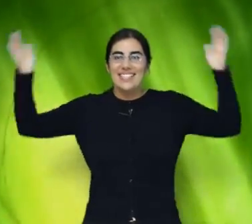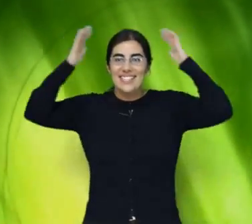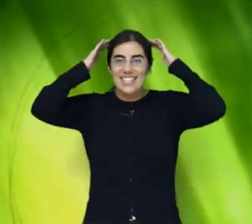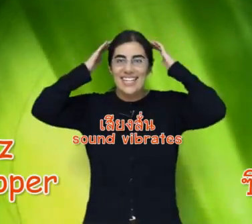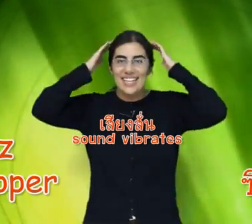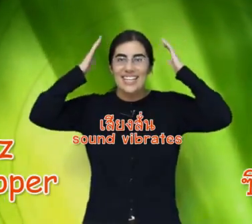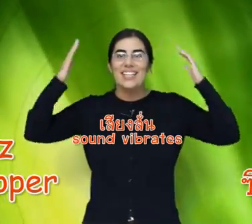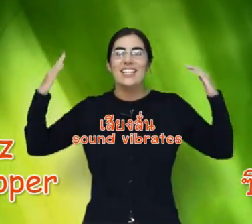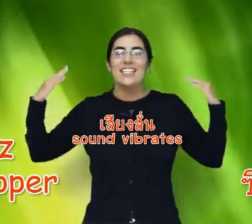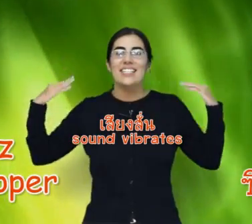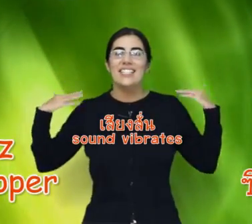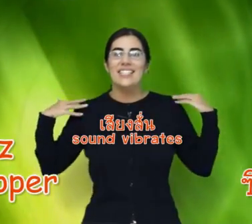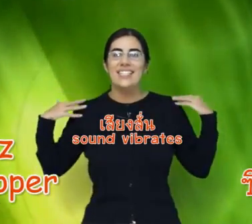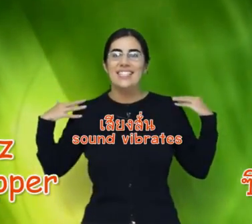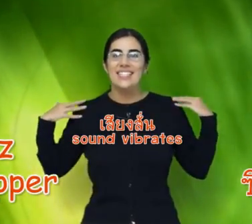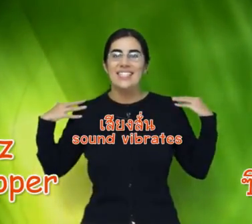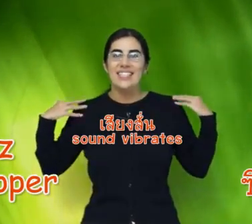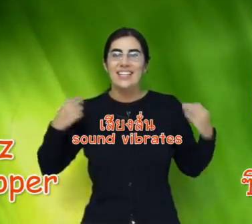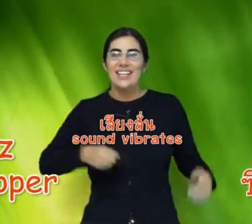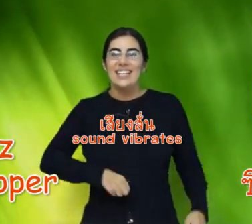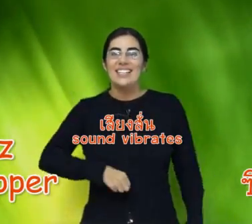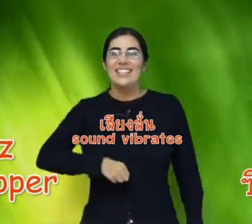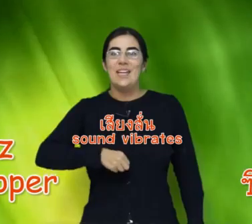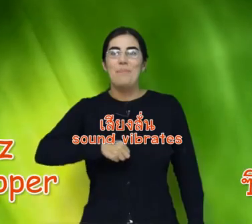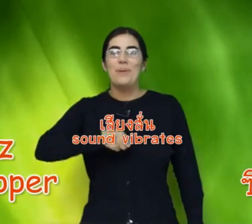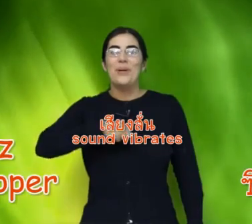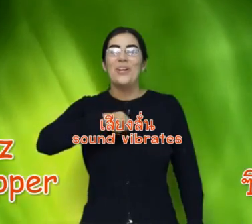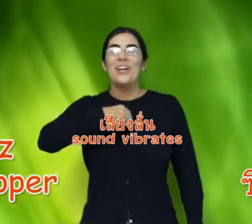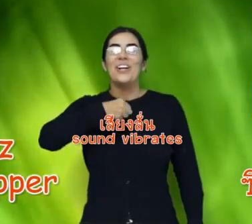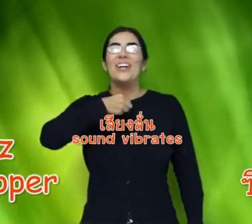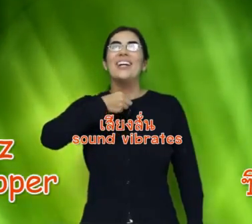X. X. X. X. X. X. X.